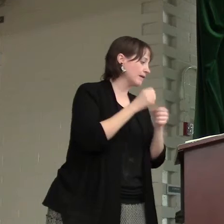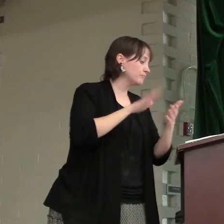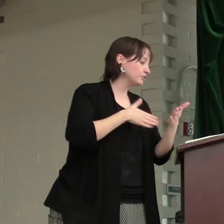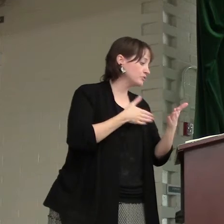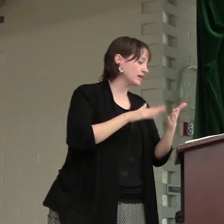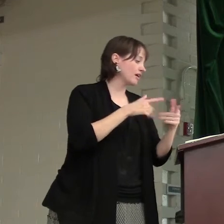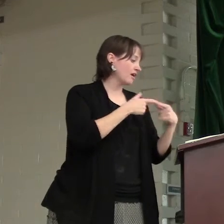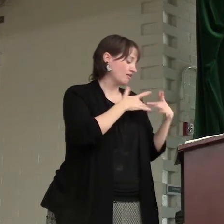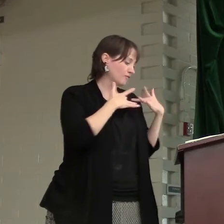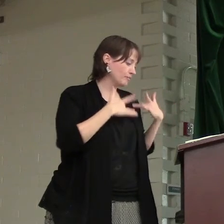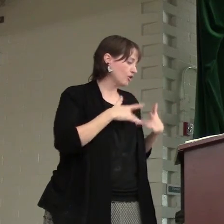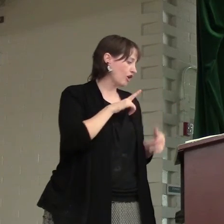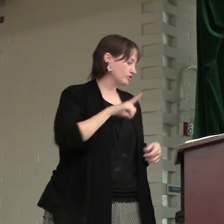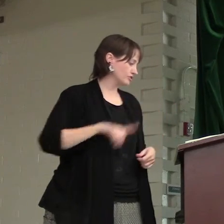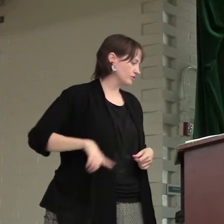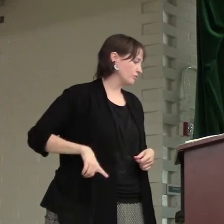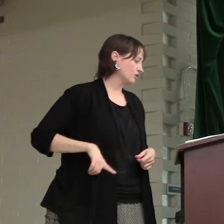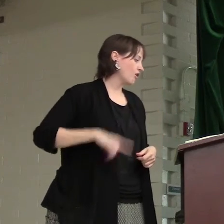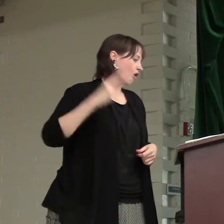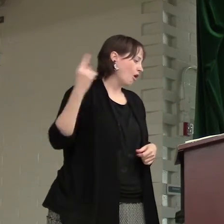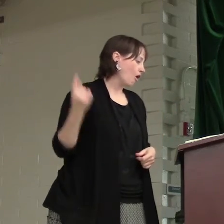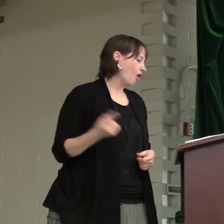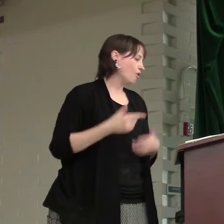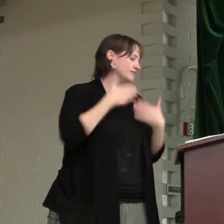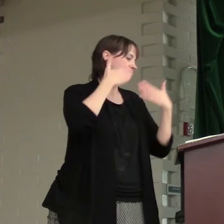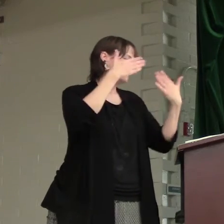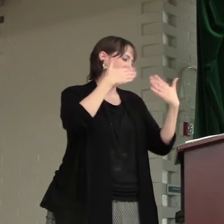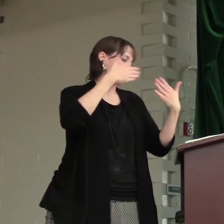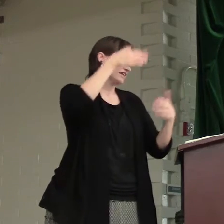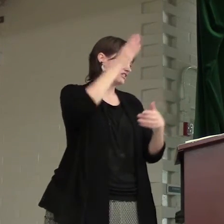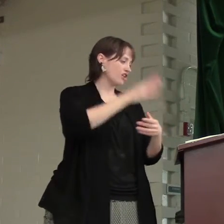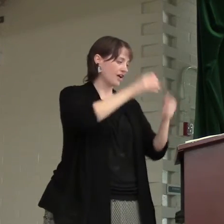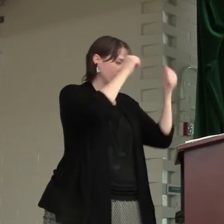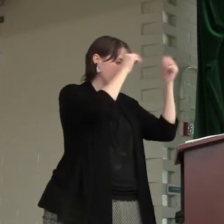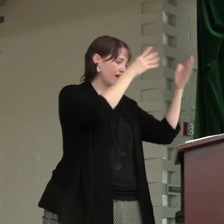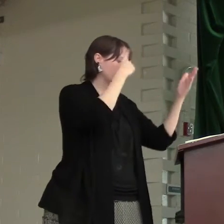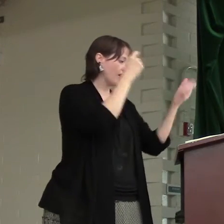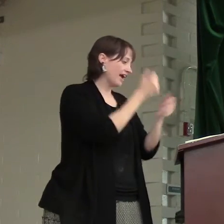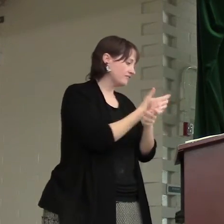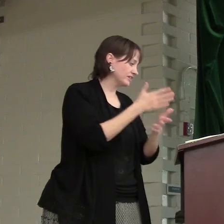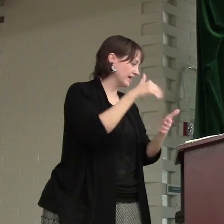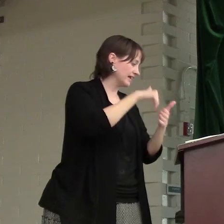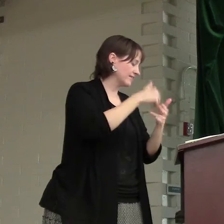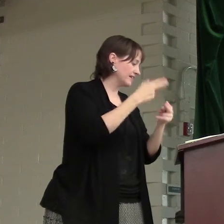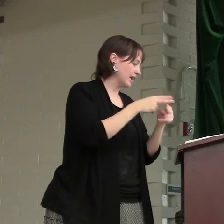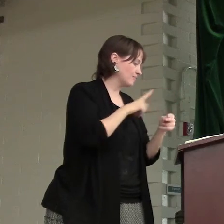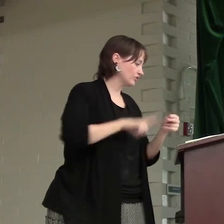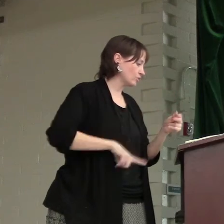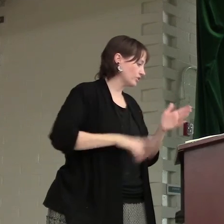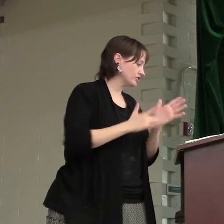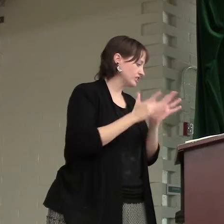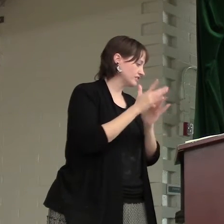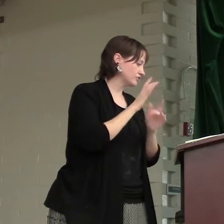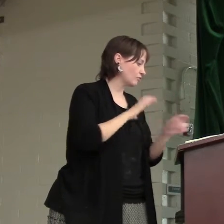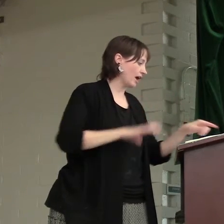make music from your heart to the Lord, always giving thanks to God the Father for everything in the name of the Lord Jesus Christ.